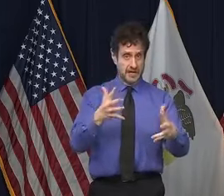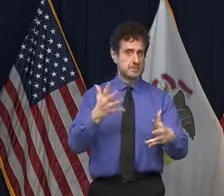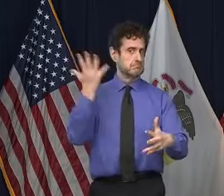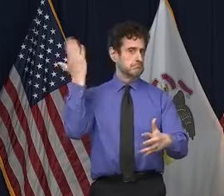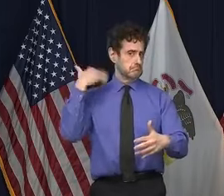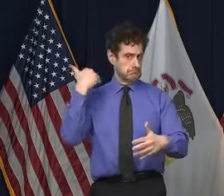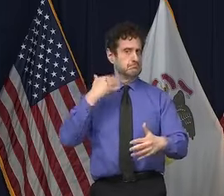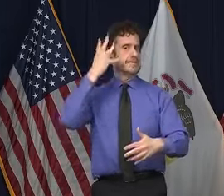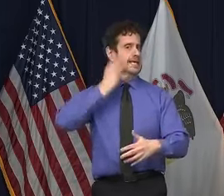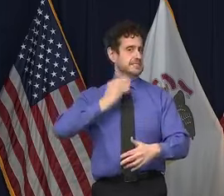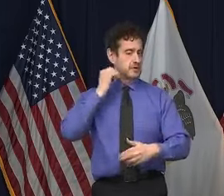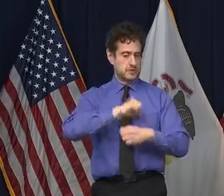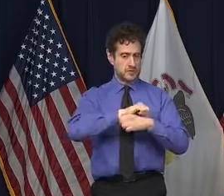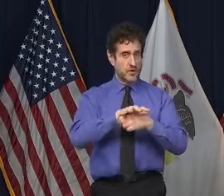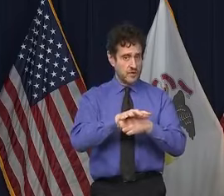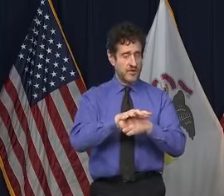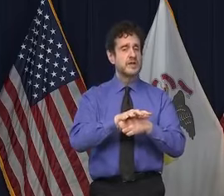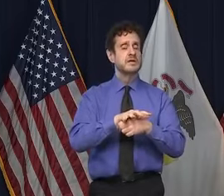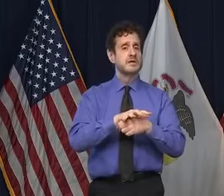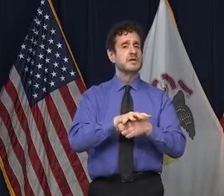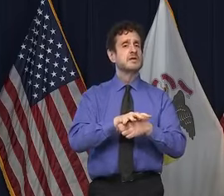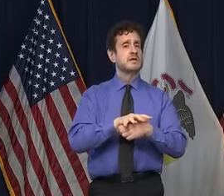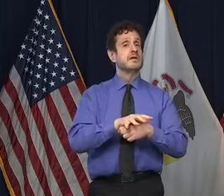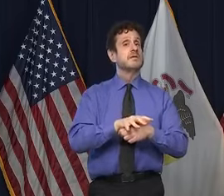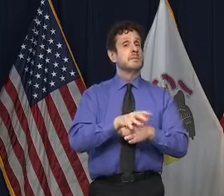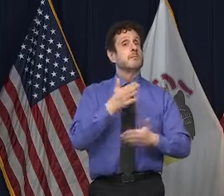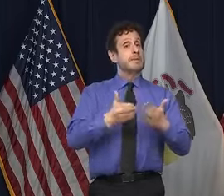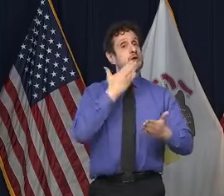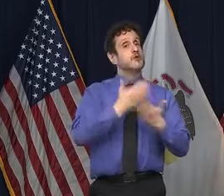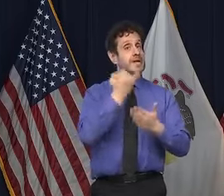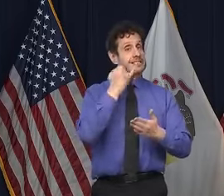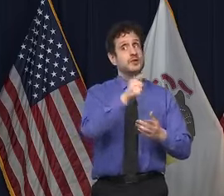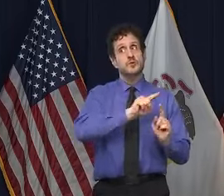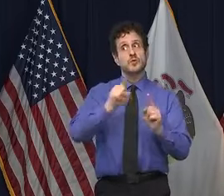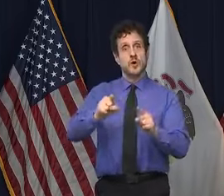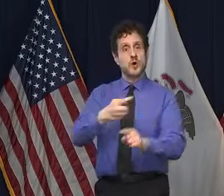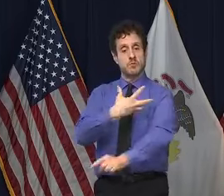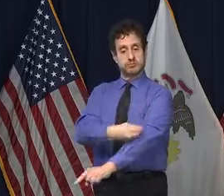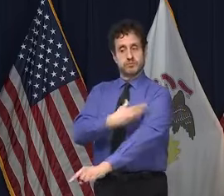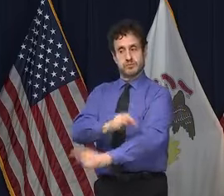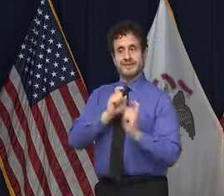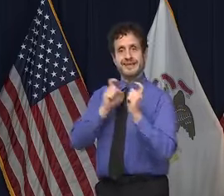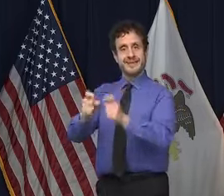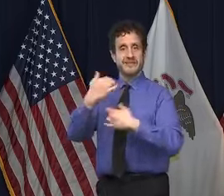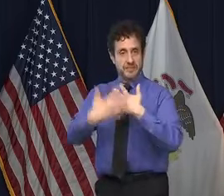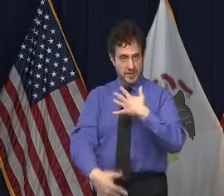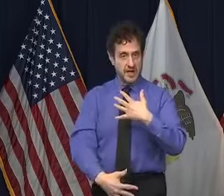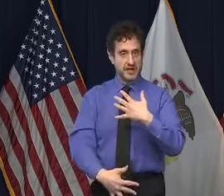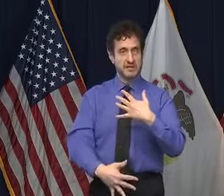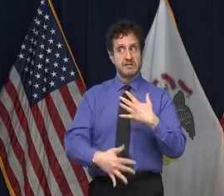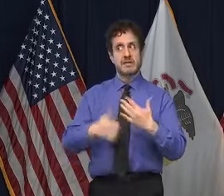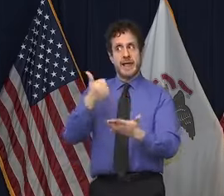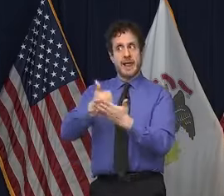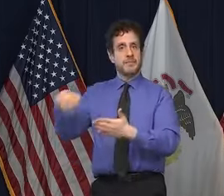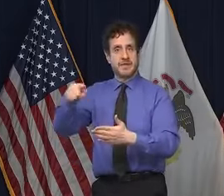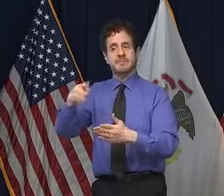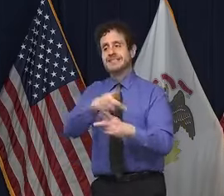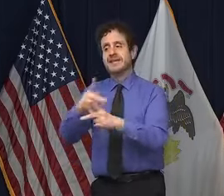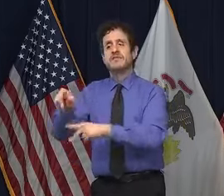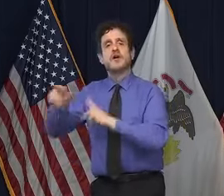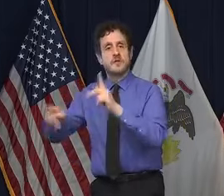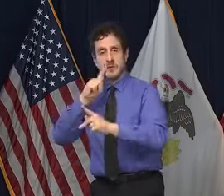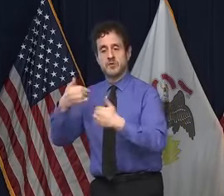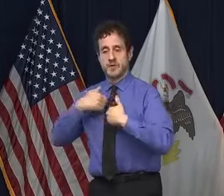subsequent press conferences talking about that and, you know, talking with the Red Cross about it. Amy Jacobson,